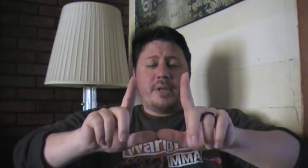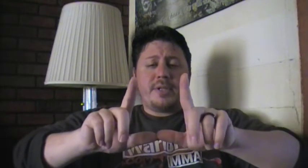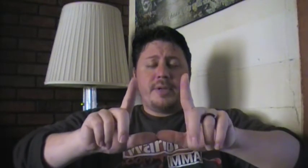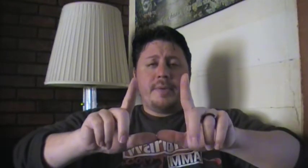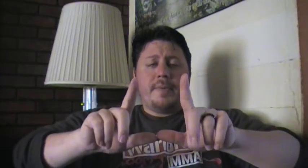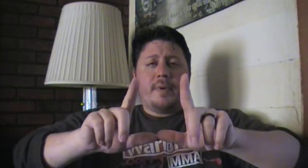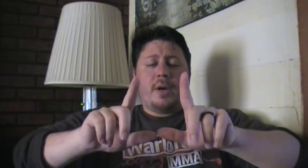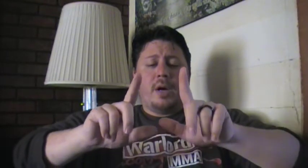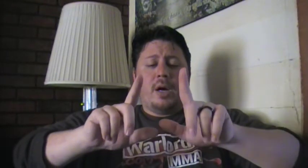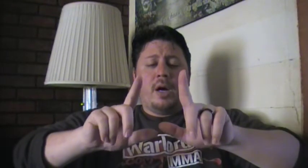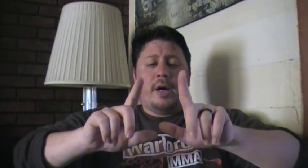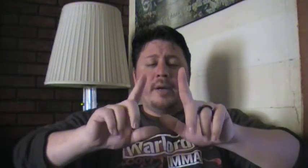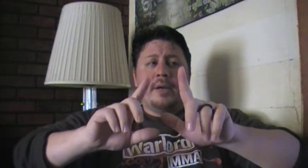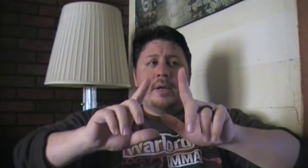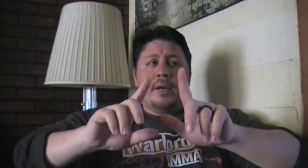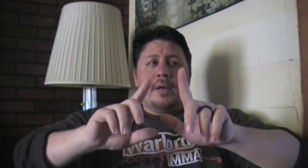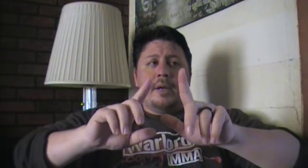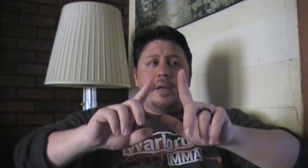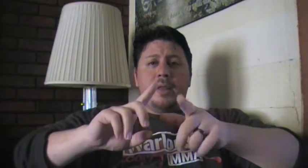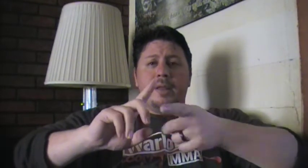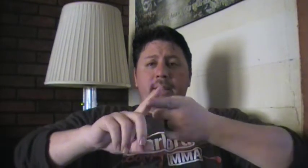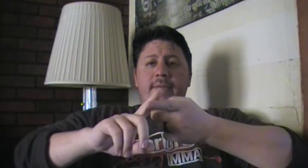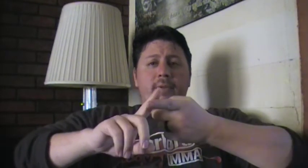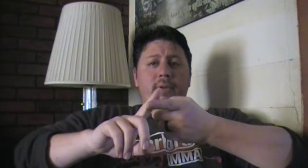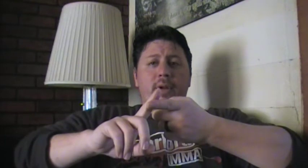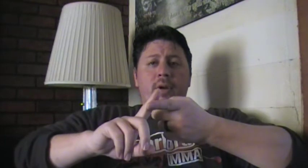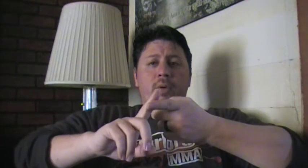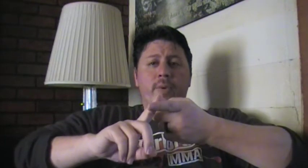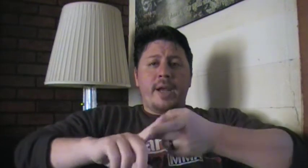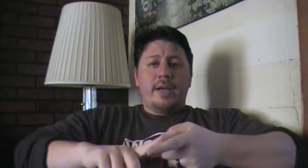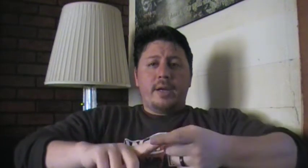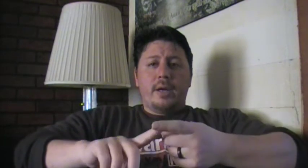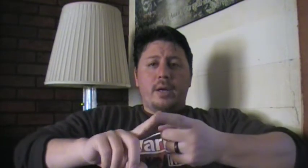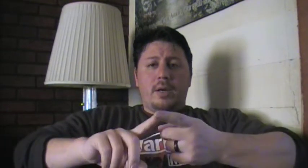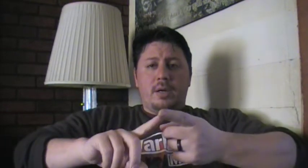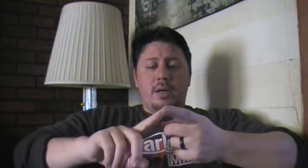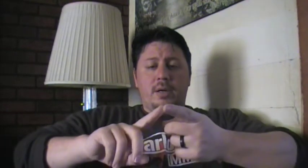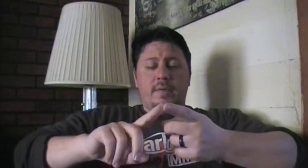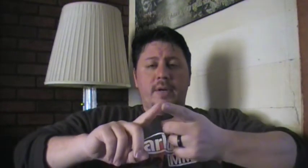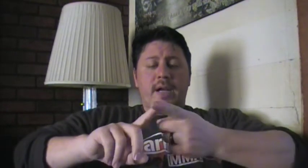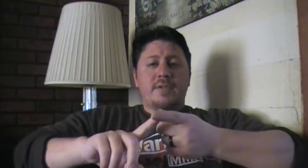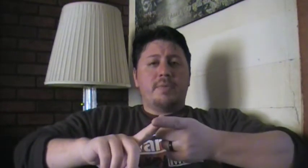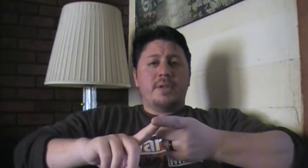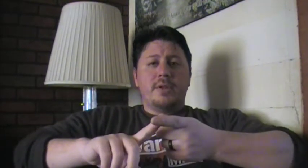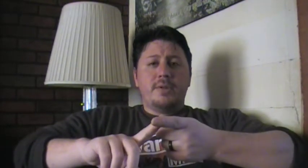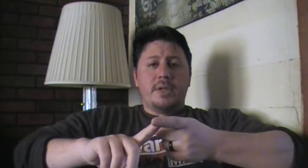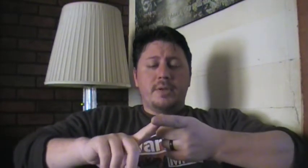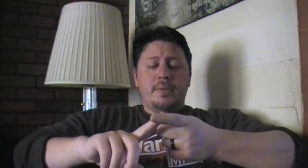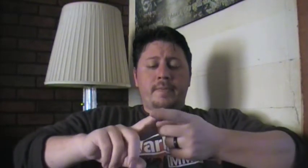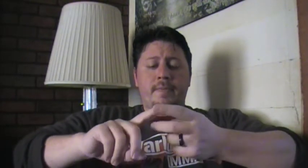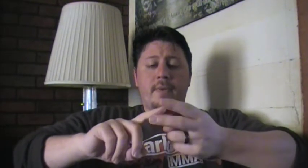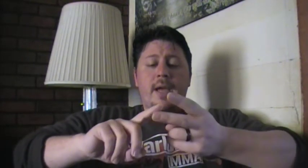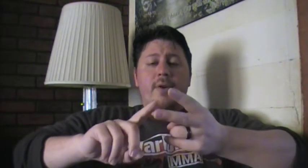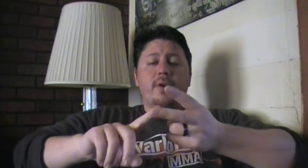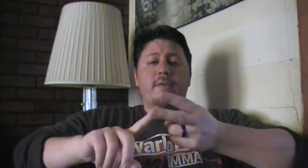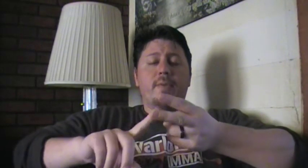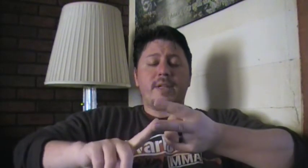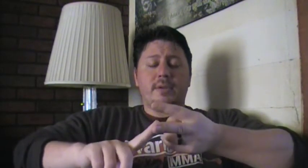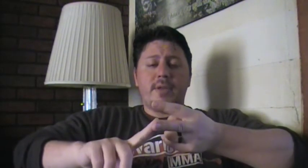on the level or rank of a guy's Brazilian jiu-jitsu, how good of a wrestler they